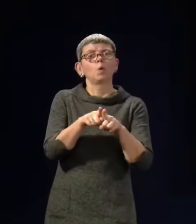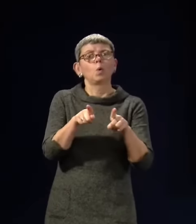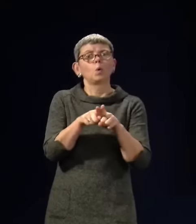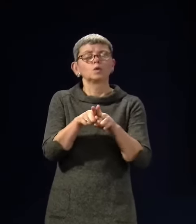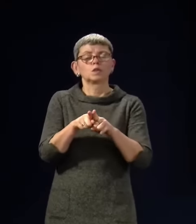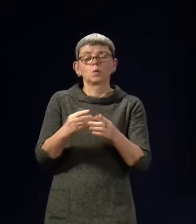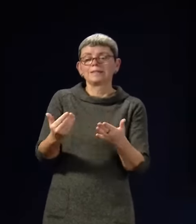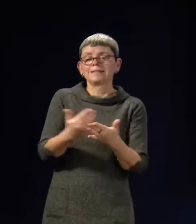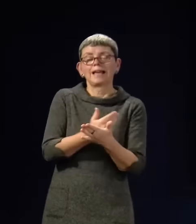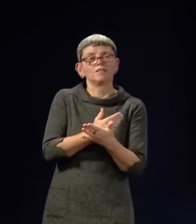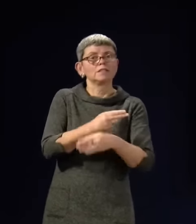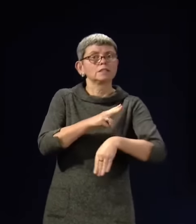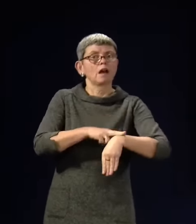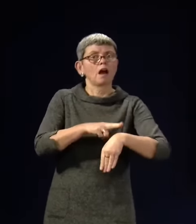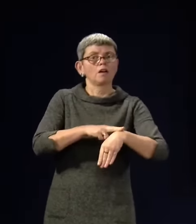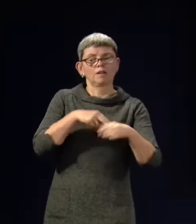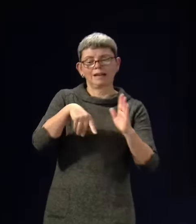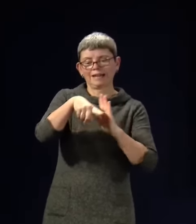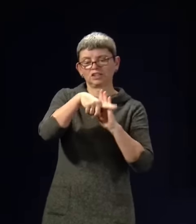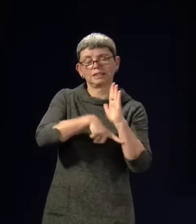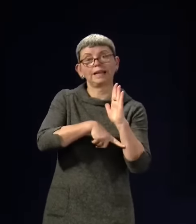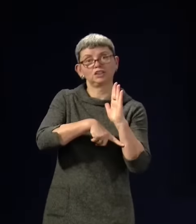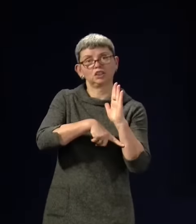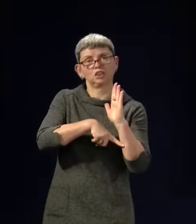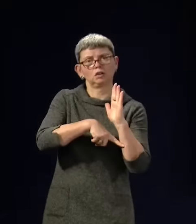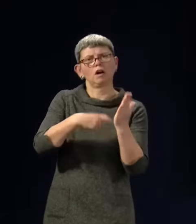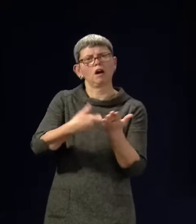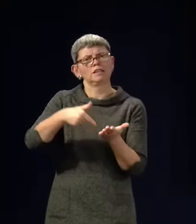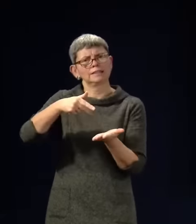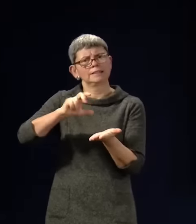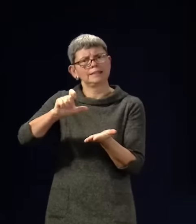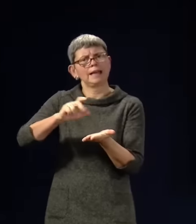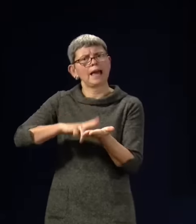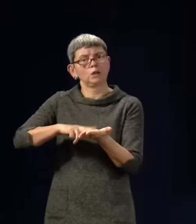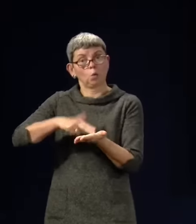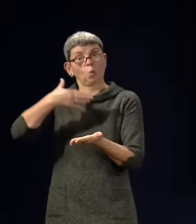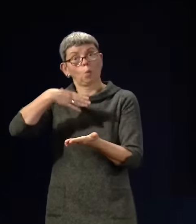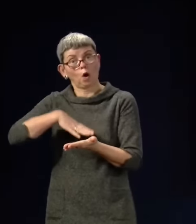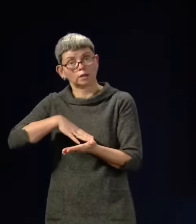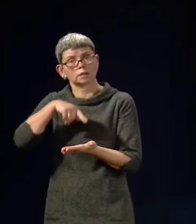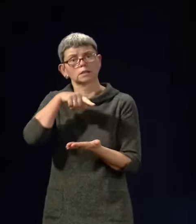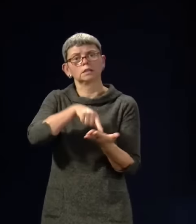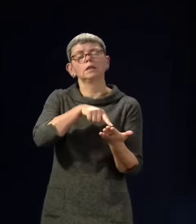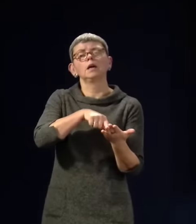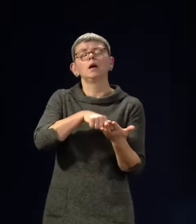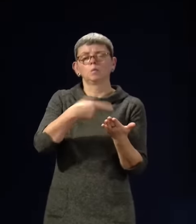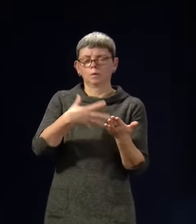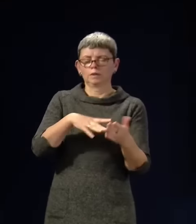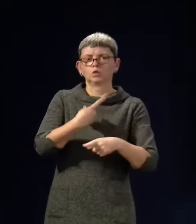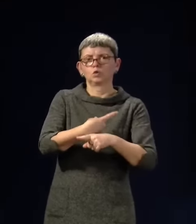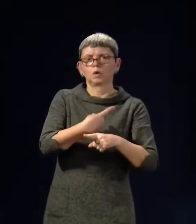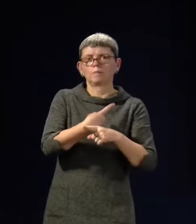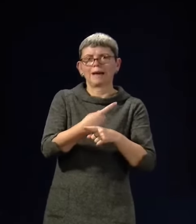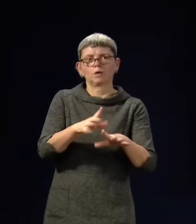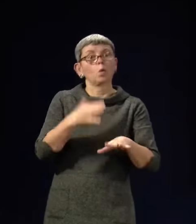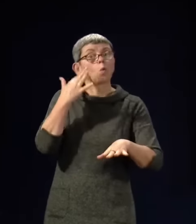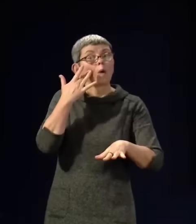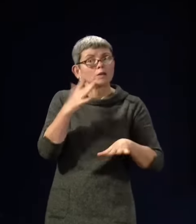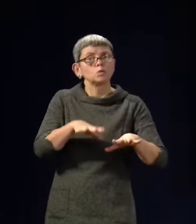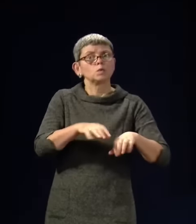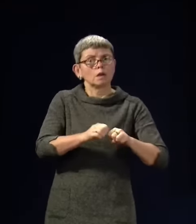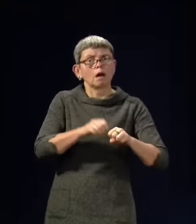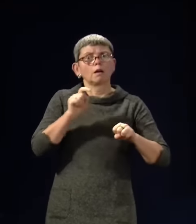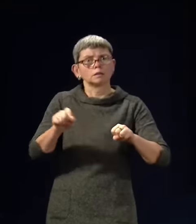of safe staffing legislation, which is something the RCN have been calling for and welcomed the timetable in that respect. So we'll continue to work with trade unions and